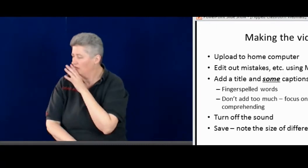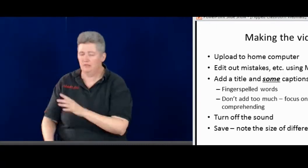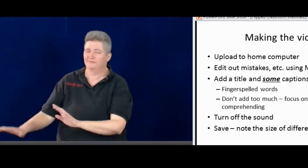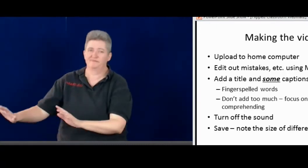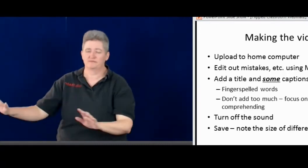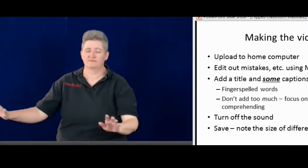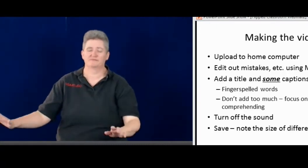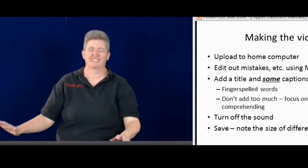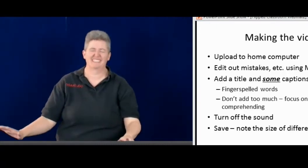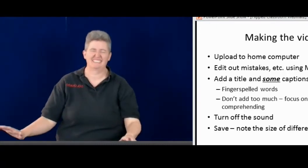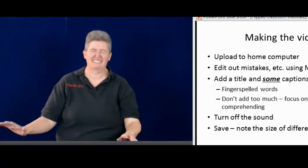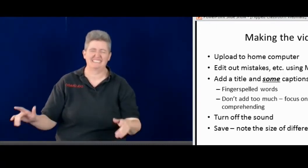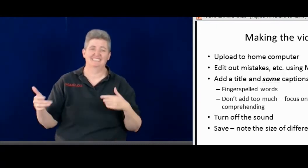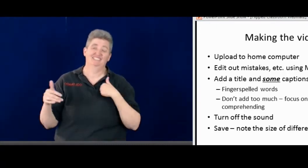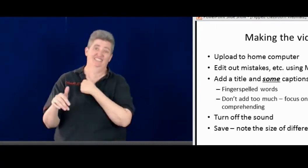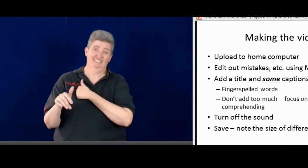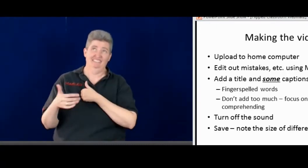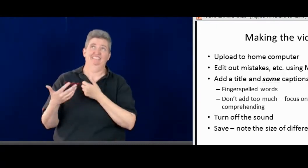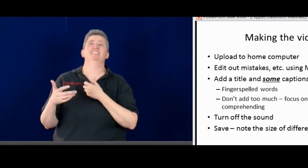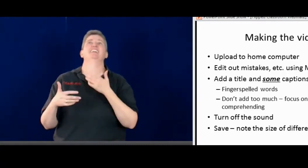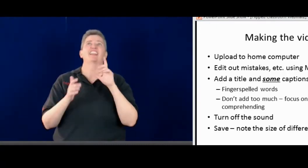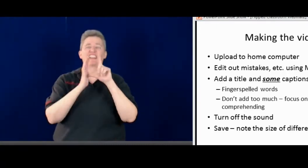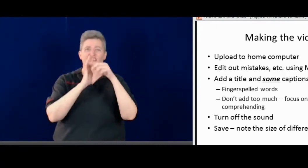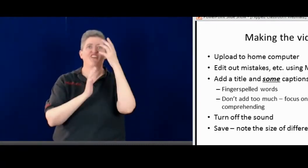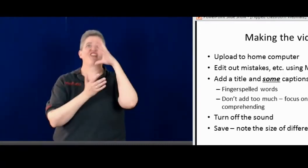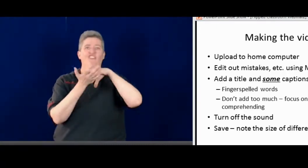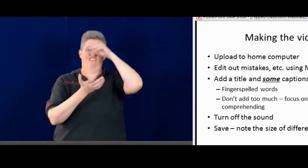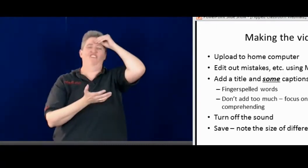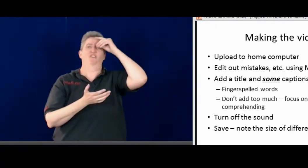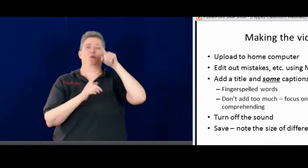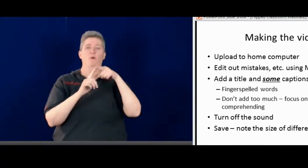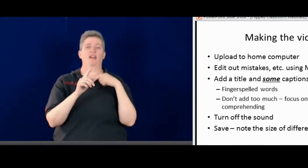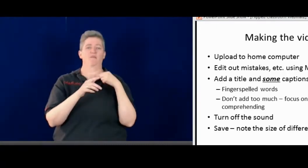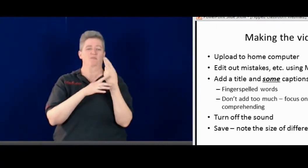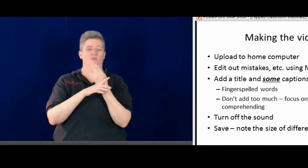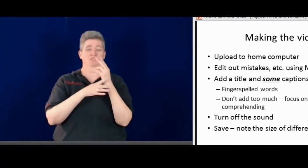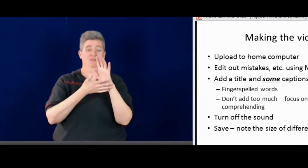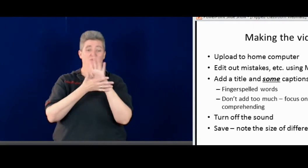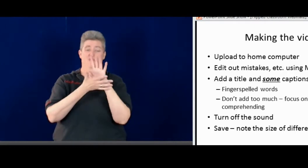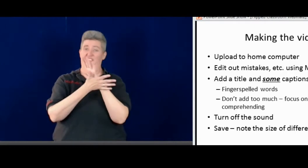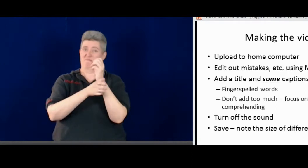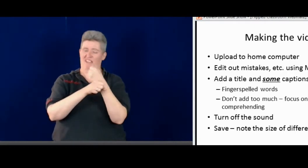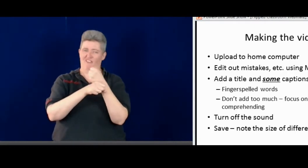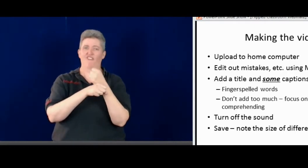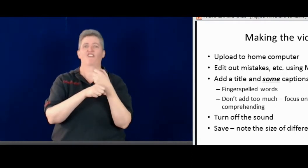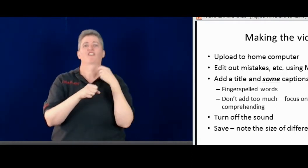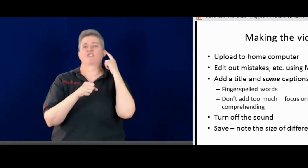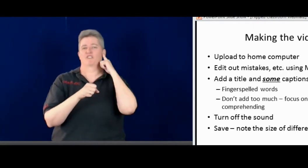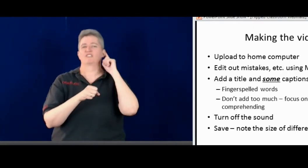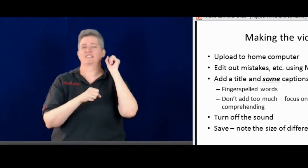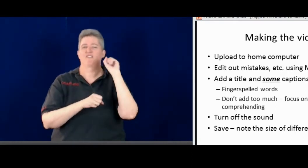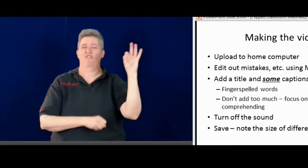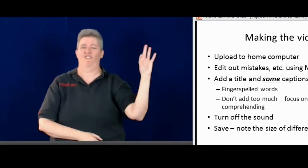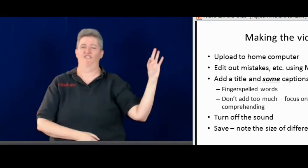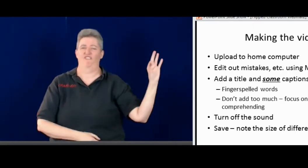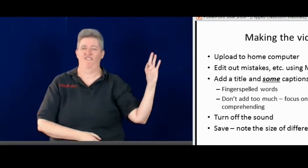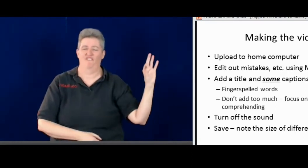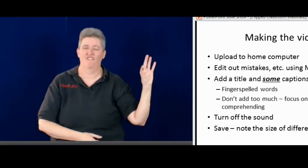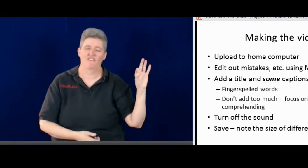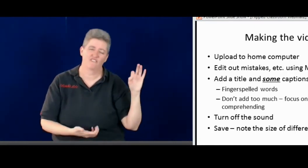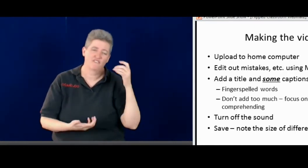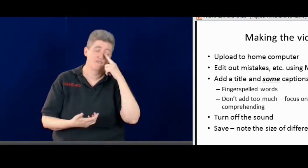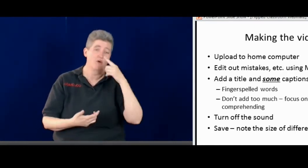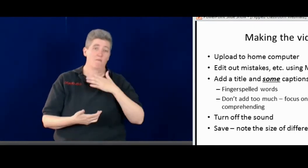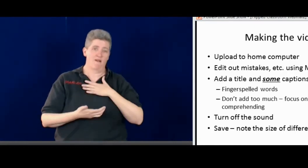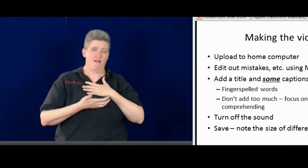You could hear my daughter talking. And I thought, oh, oops. So later that, you know, was something I learned and changed later. Because